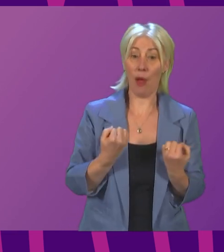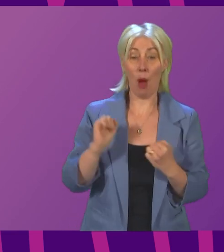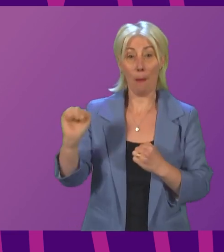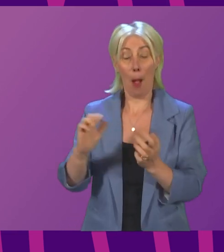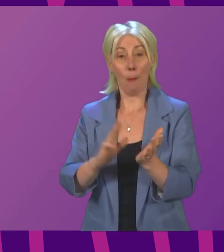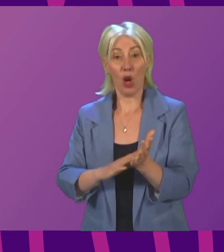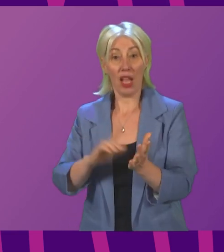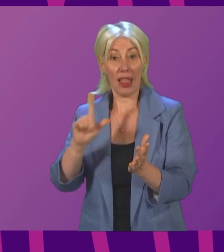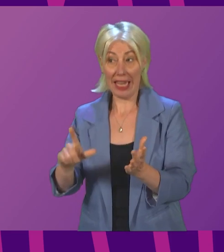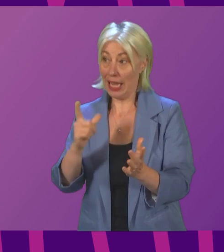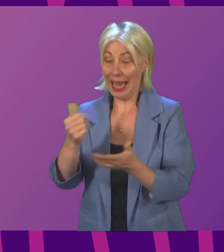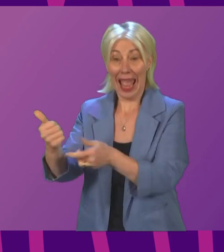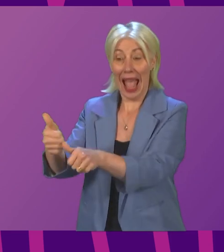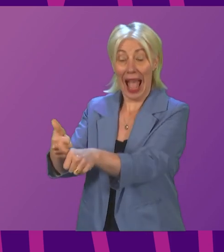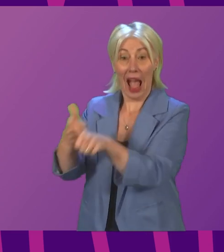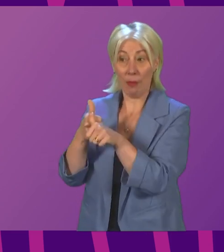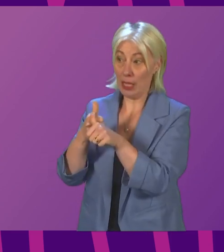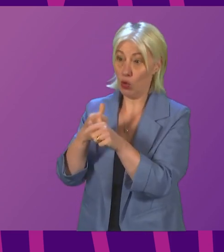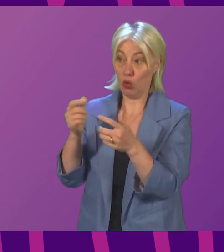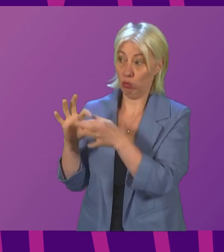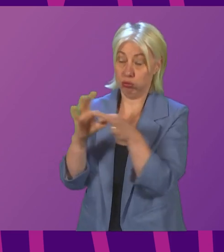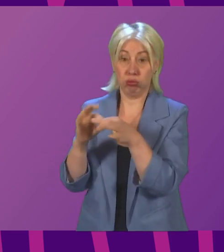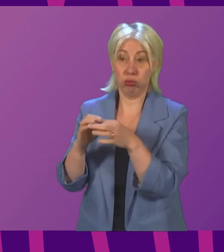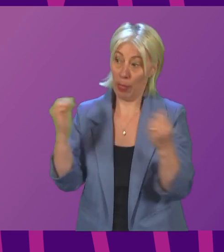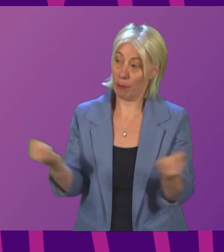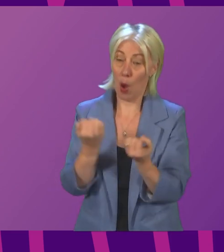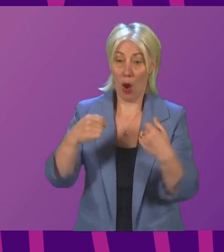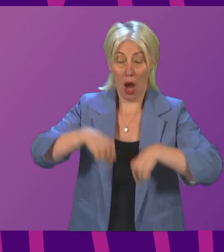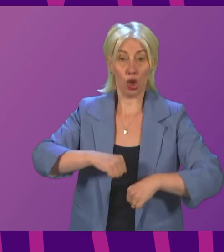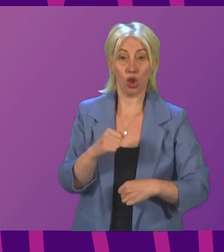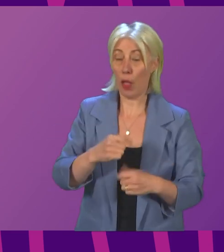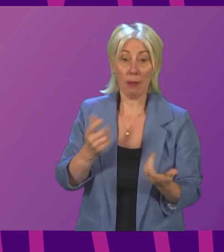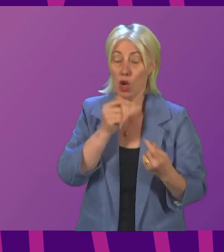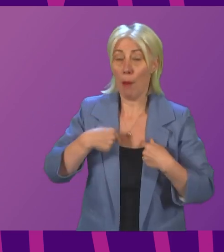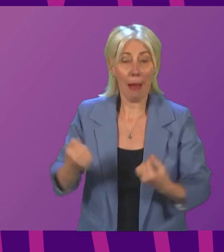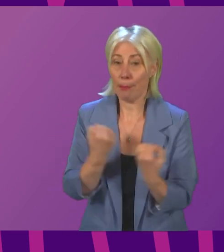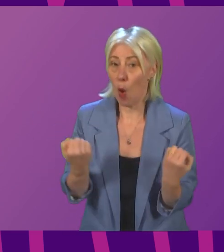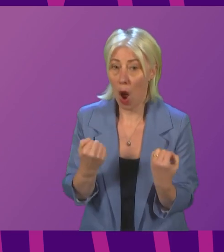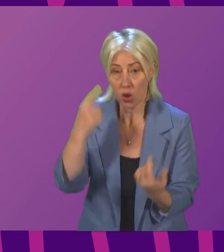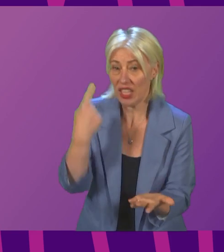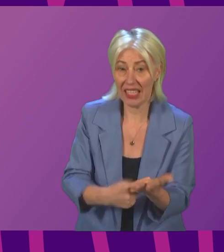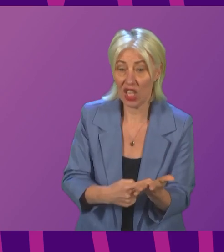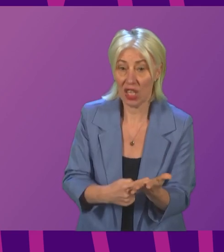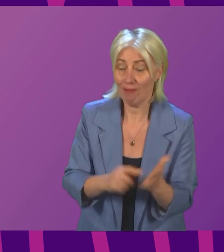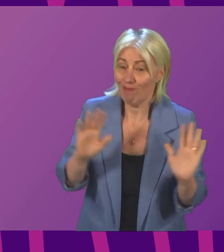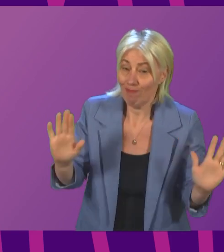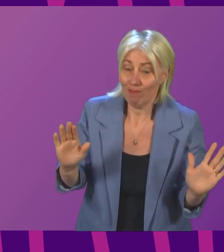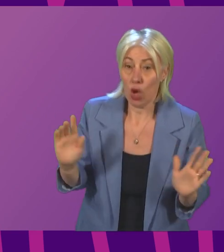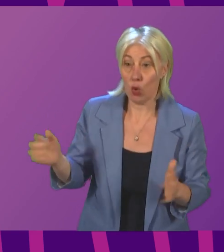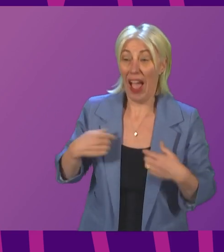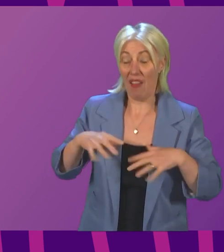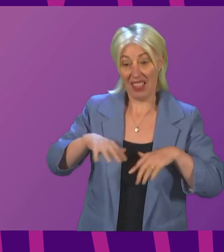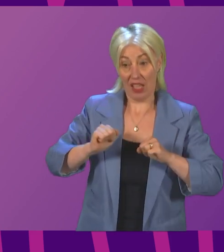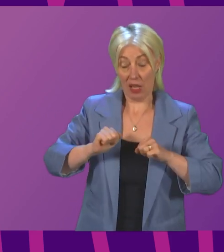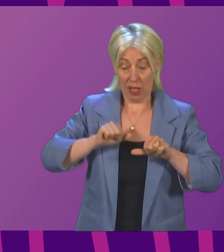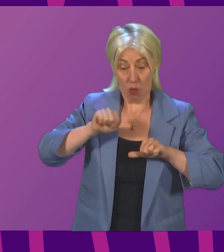powers to be transferred to Scotland so that we could actually take these decisions but given that it is somebody else that has the power what I have done is set out a process